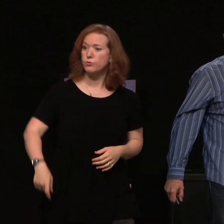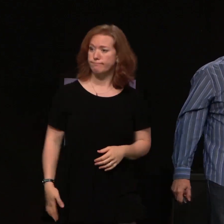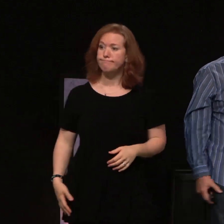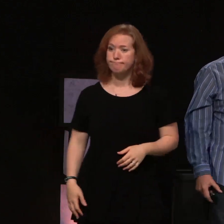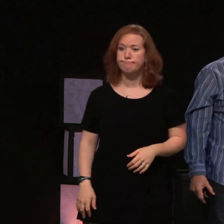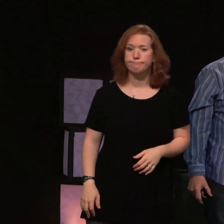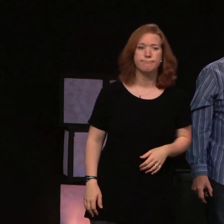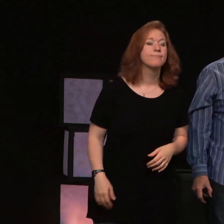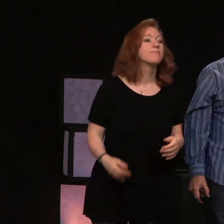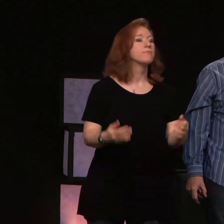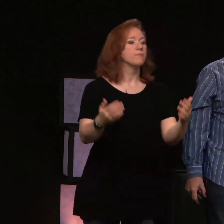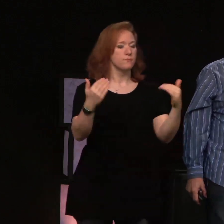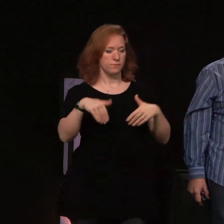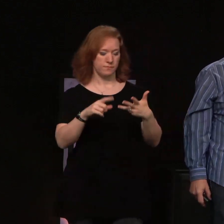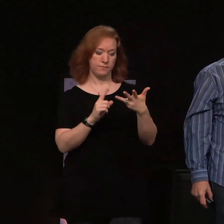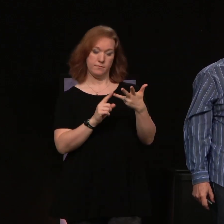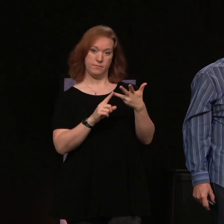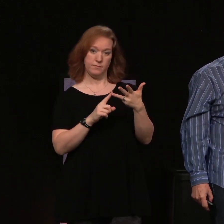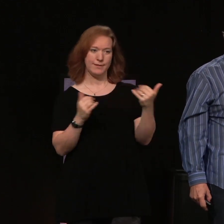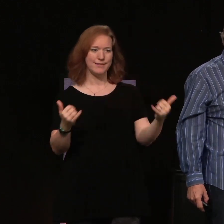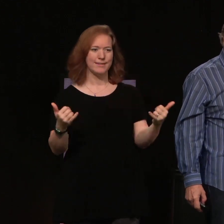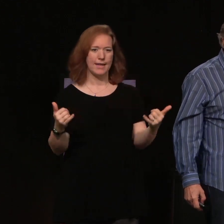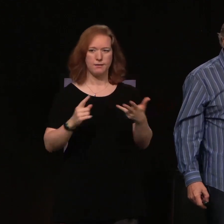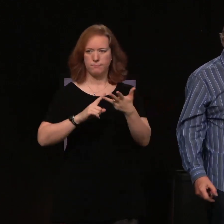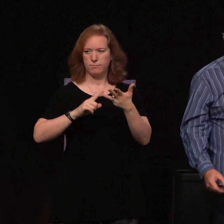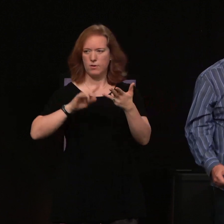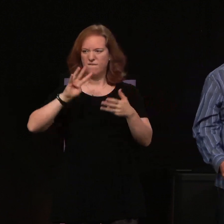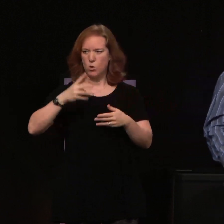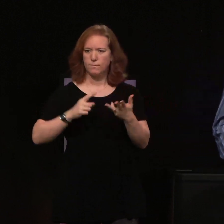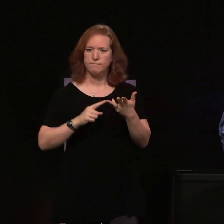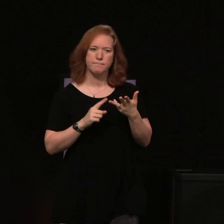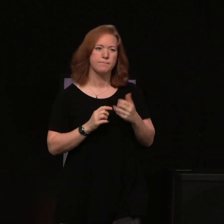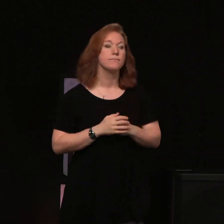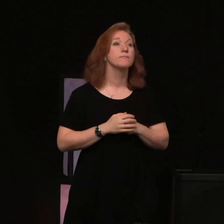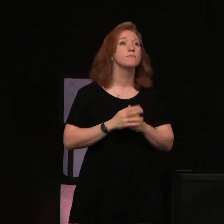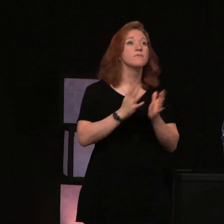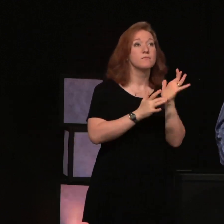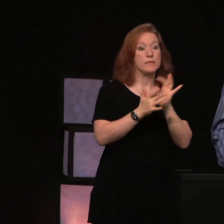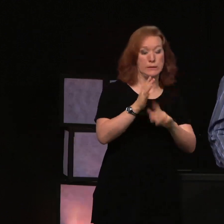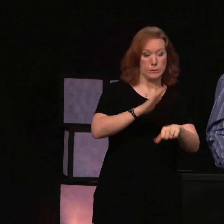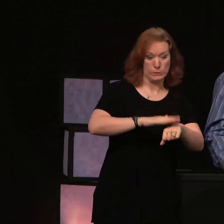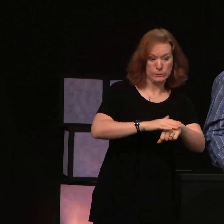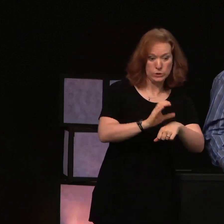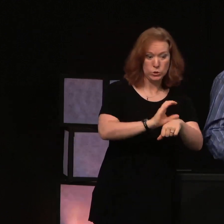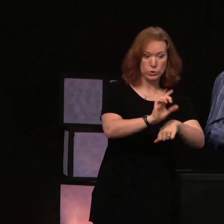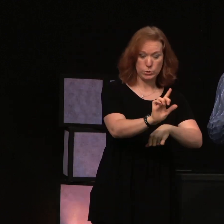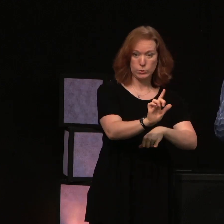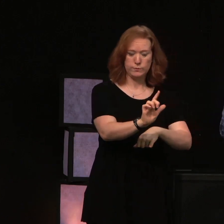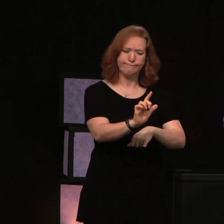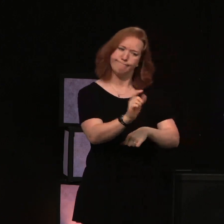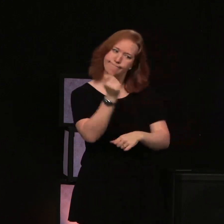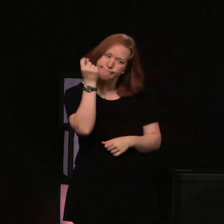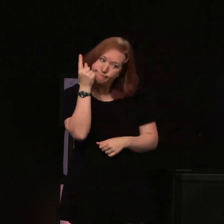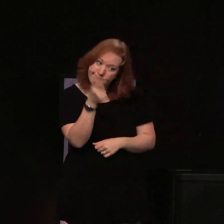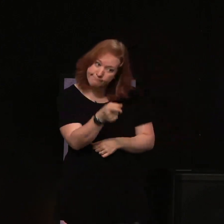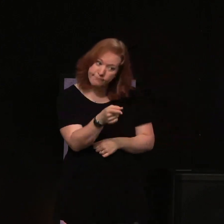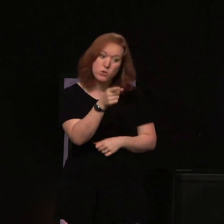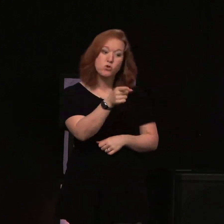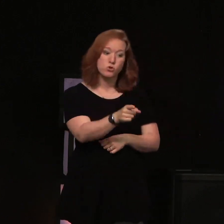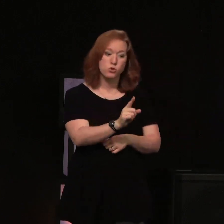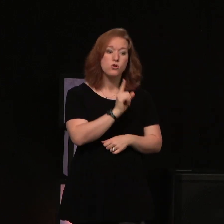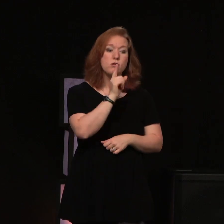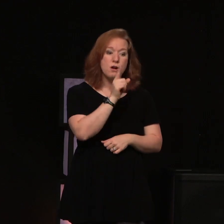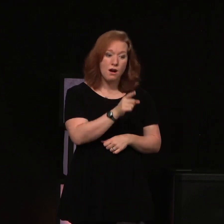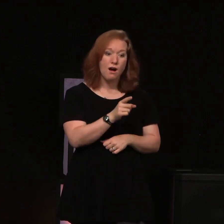Today, we're going to talk about the fourth condition. Jesus said to the lukewarm church, you are